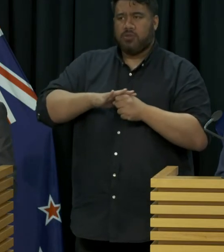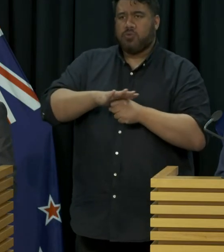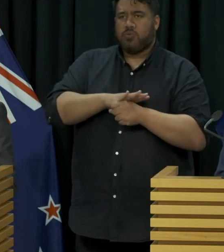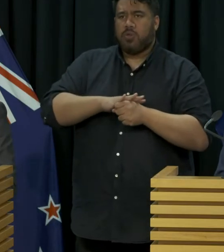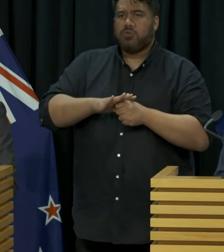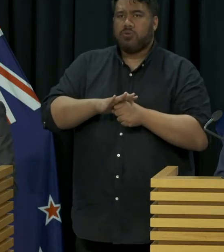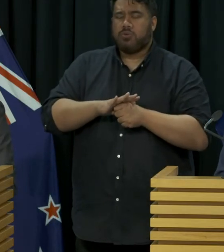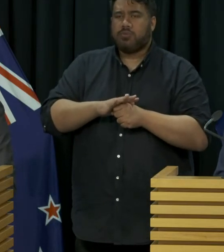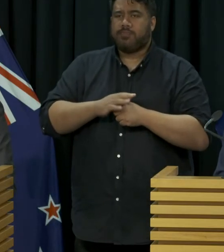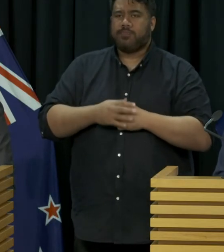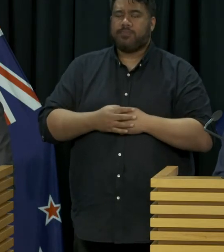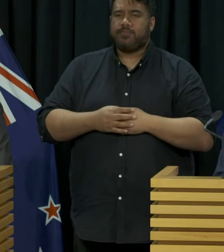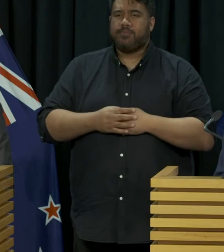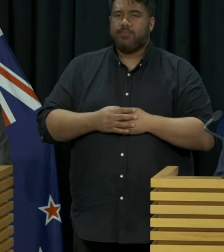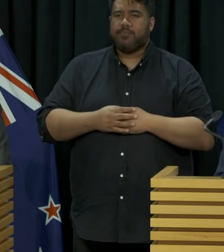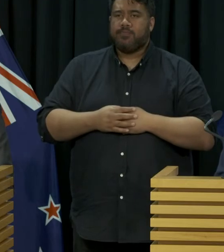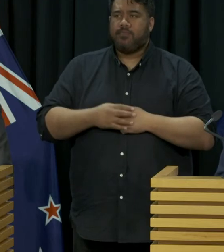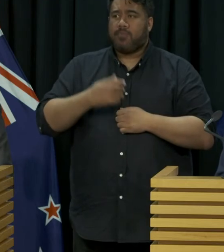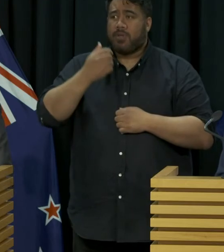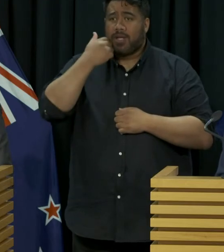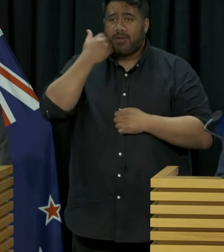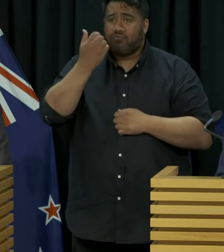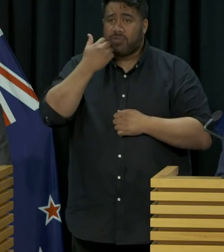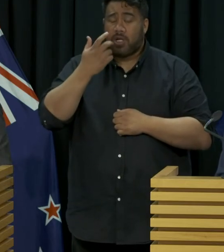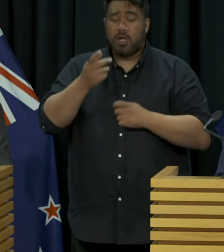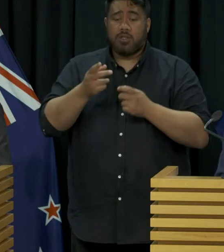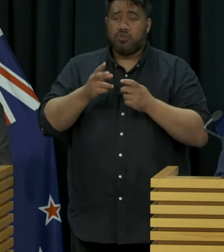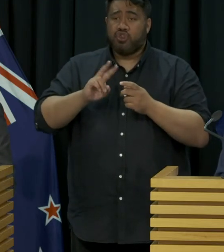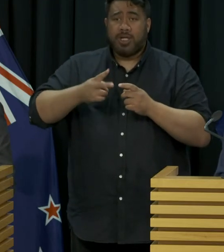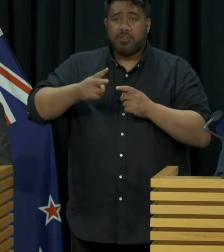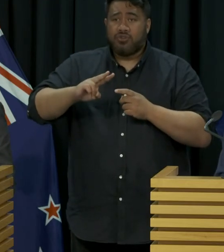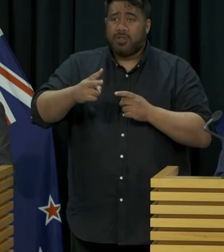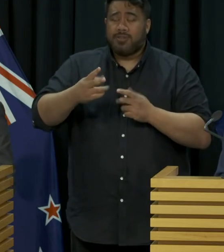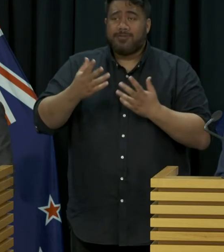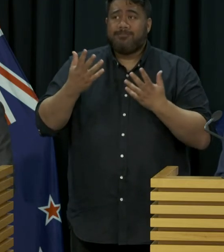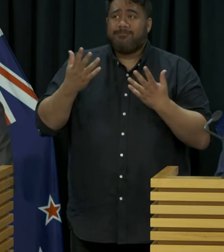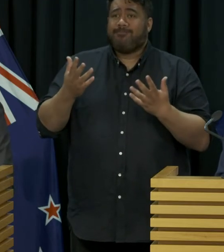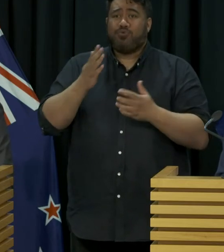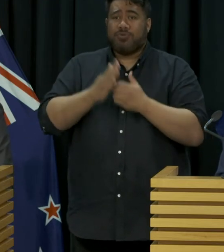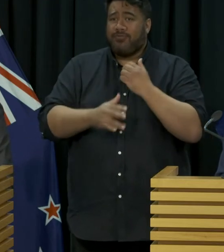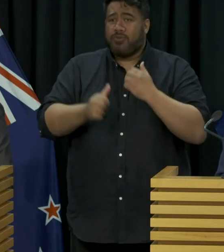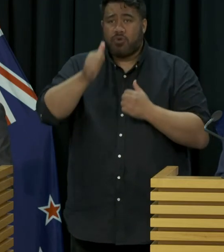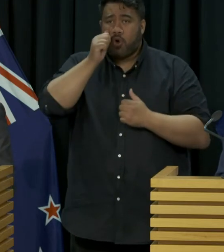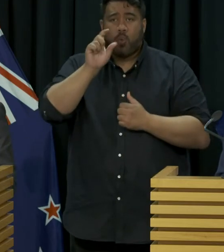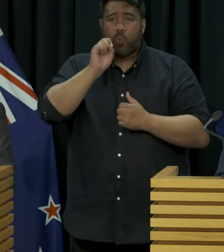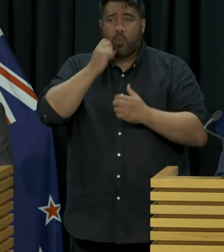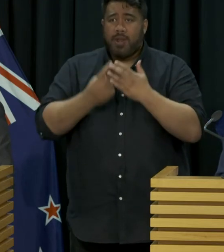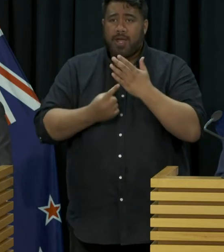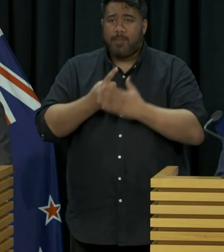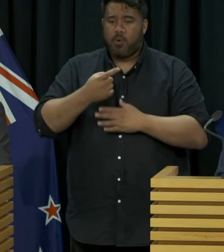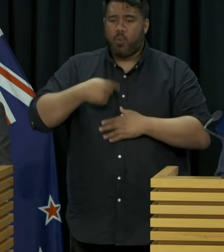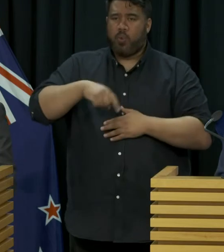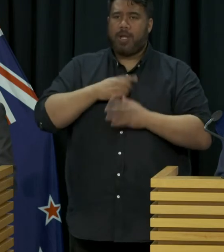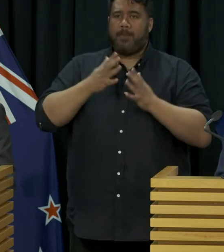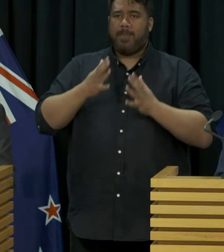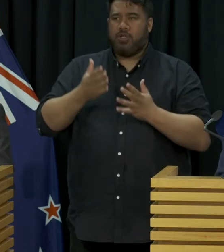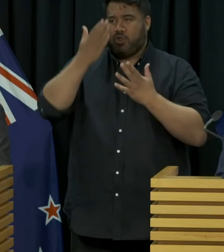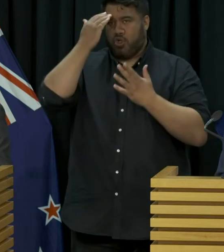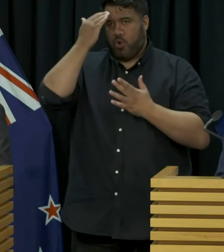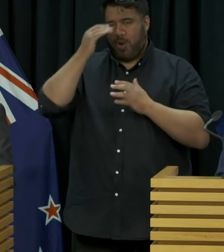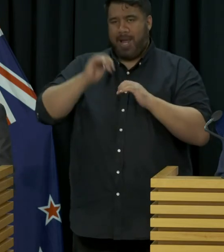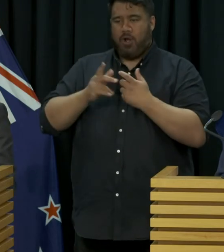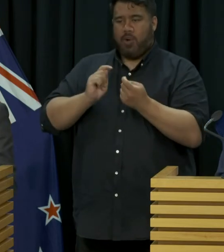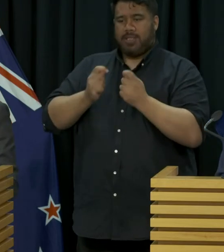and we look at every day the facts change every day the situation in front of us changes and we need to adapt to that but at this point